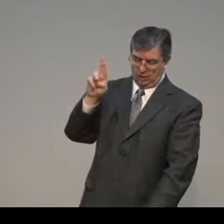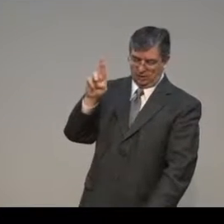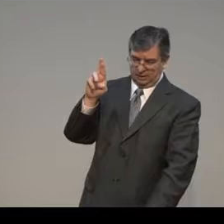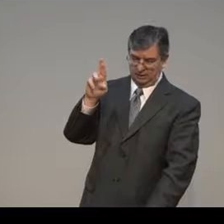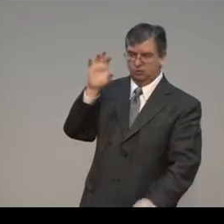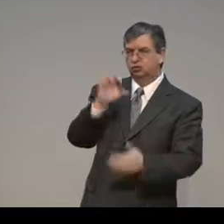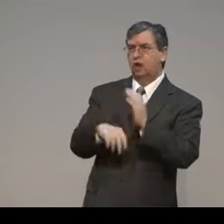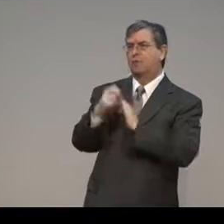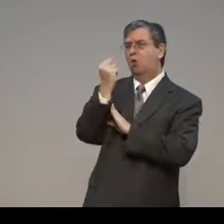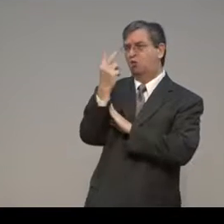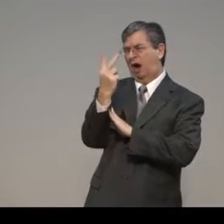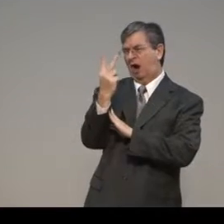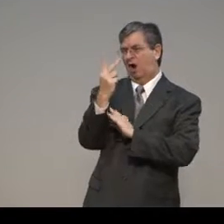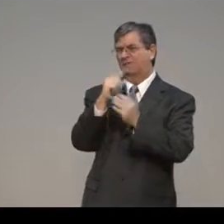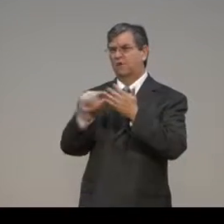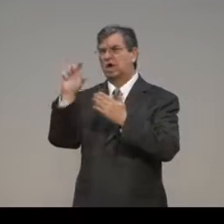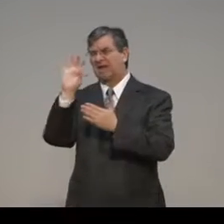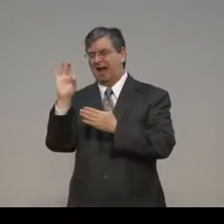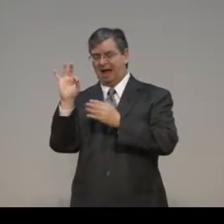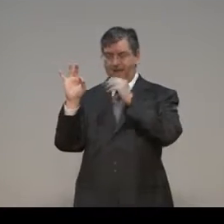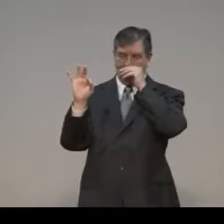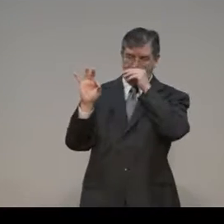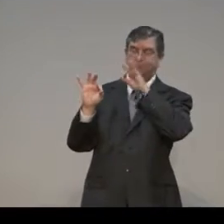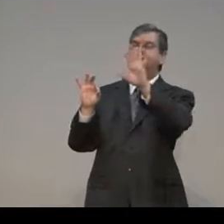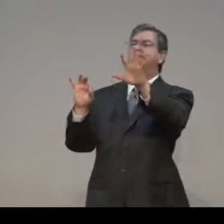Now we're going to look at 2 Corinthians chapter 12, verse 9.